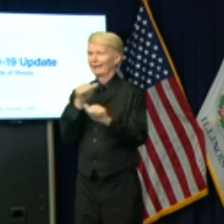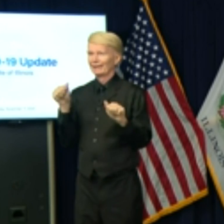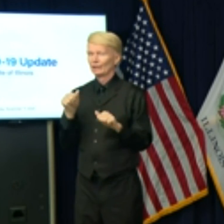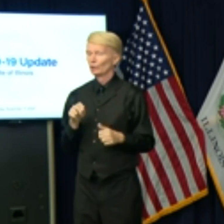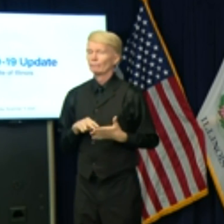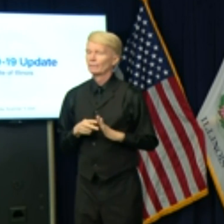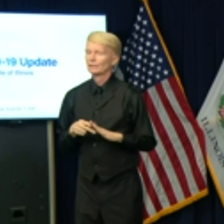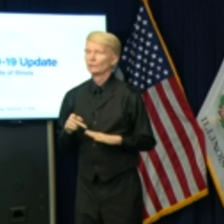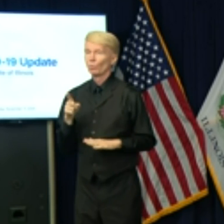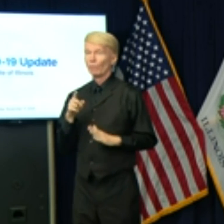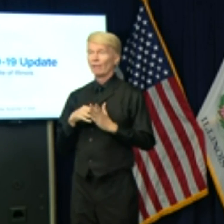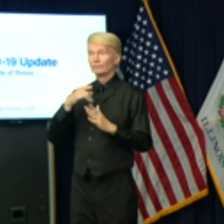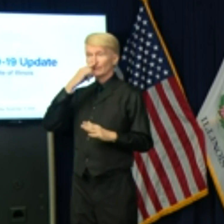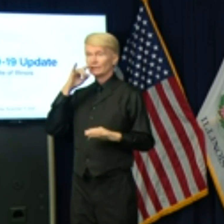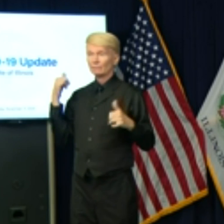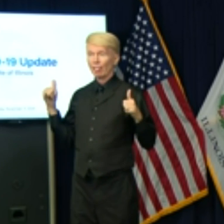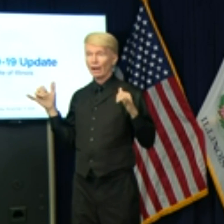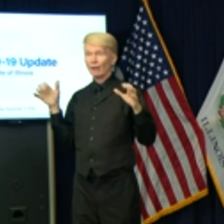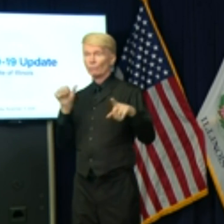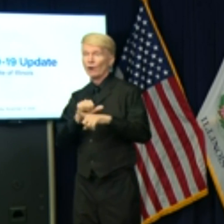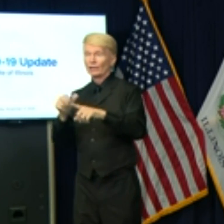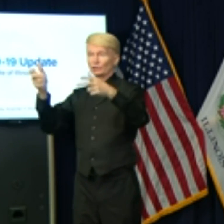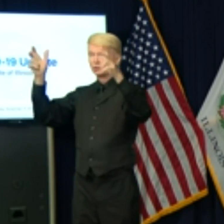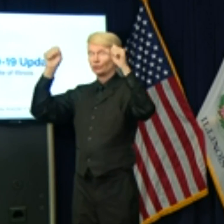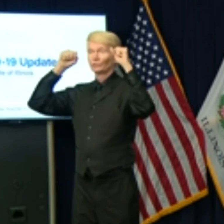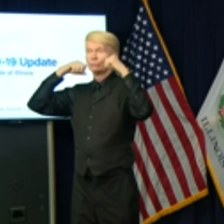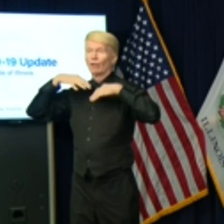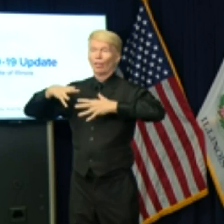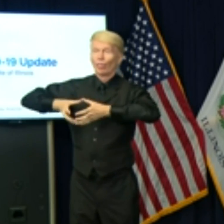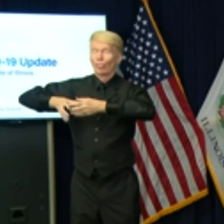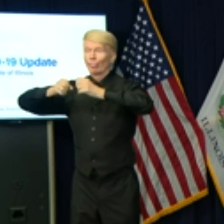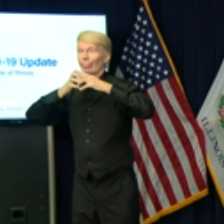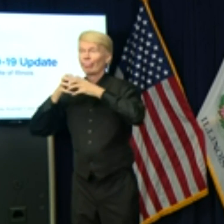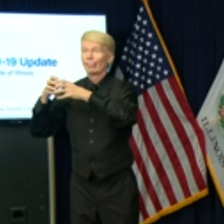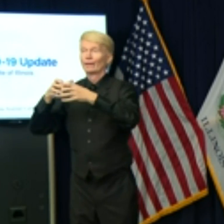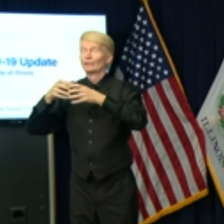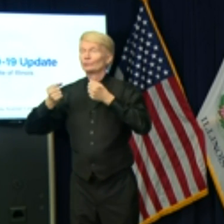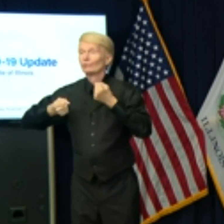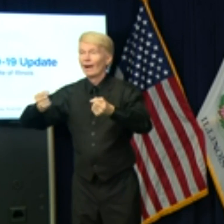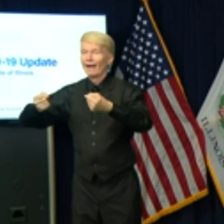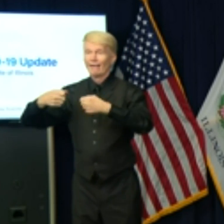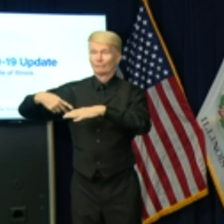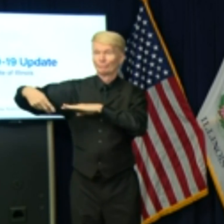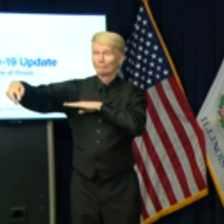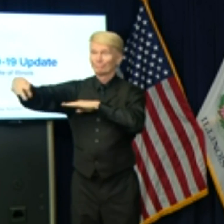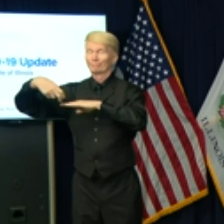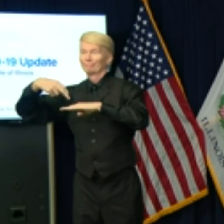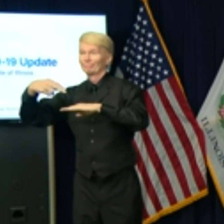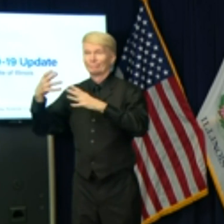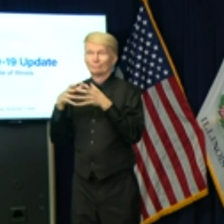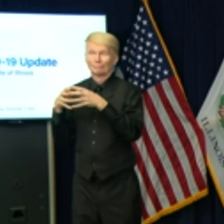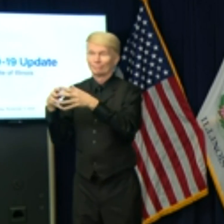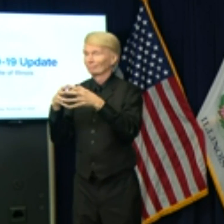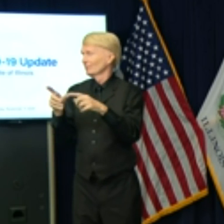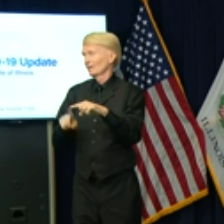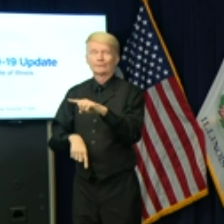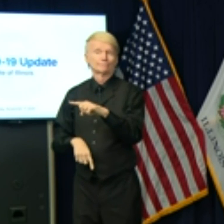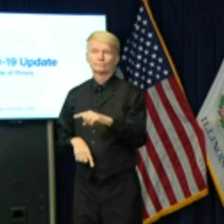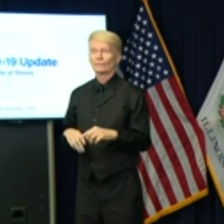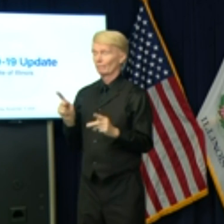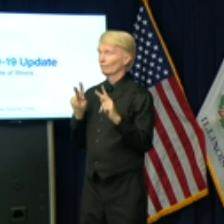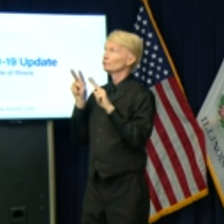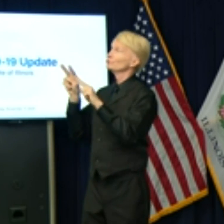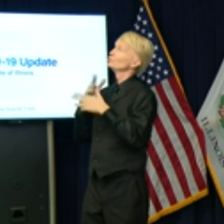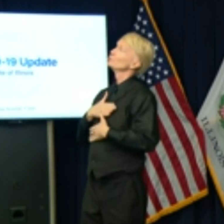around for practice and games and travel. We can't have hordes of people looking at an exhibit in a